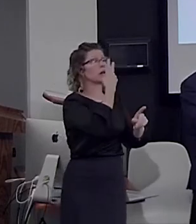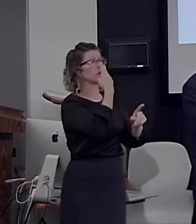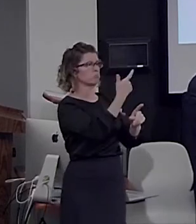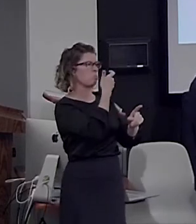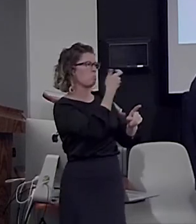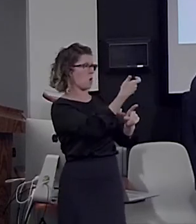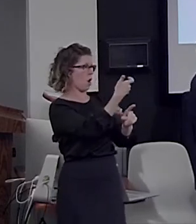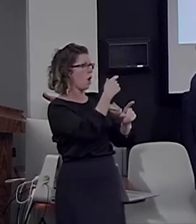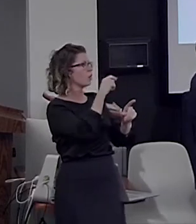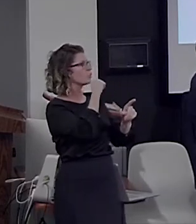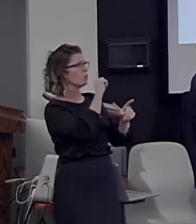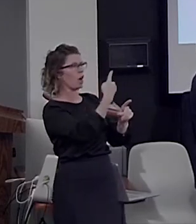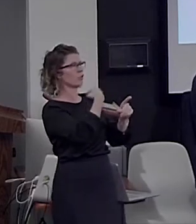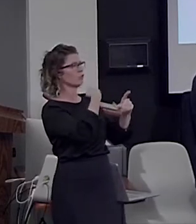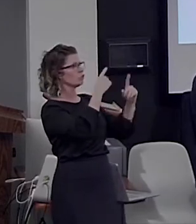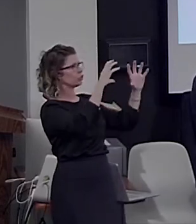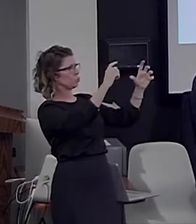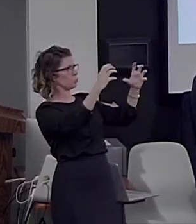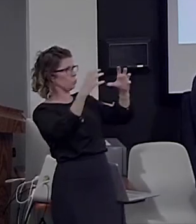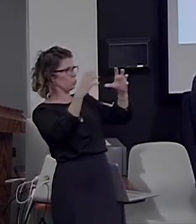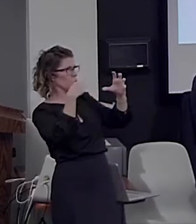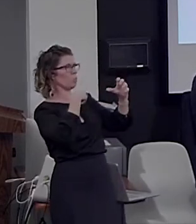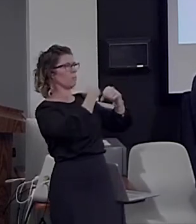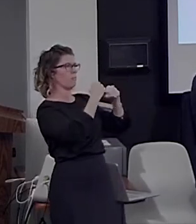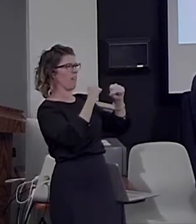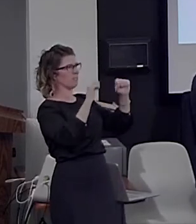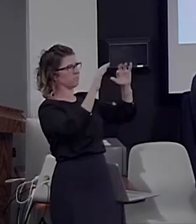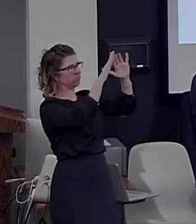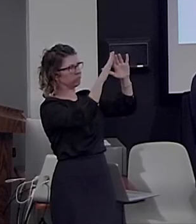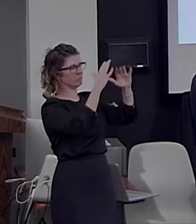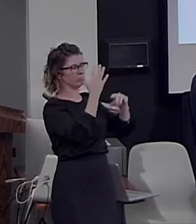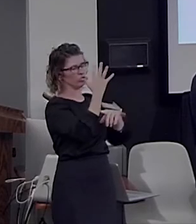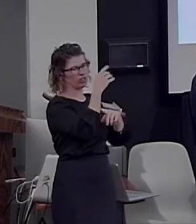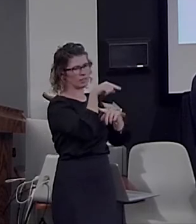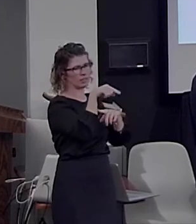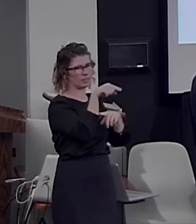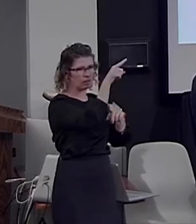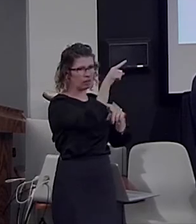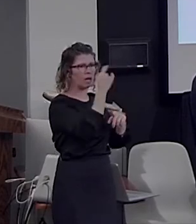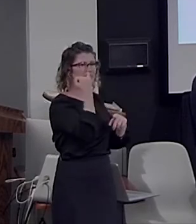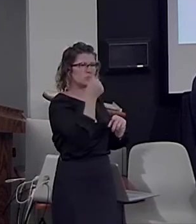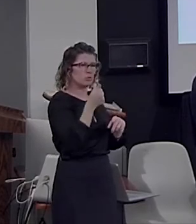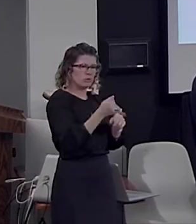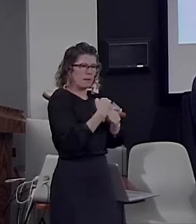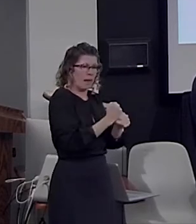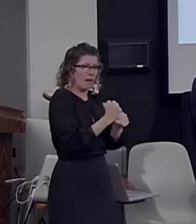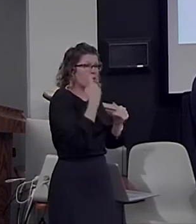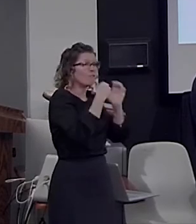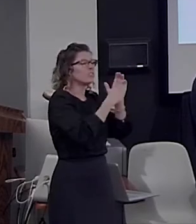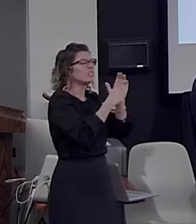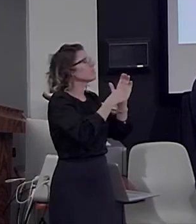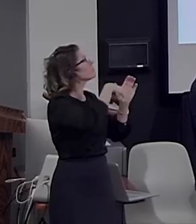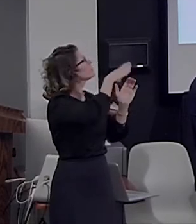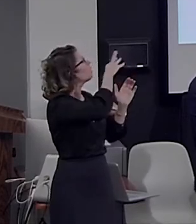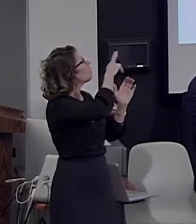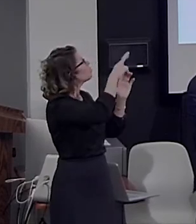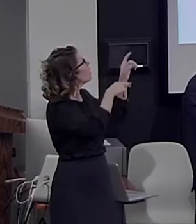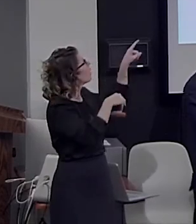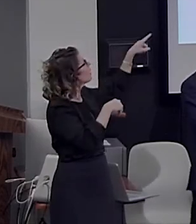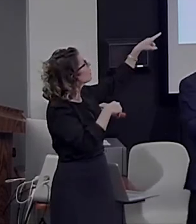it. So, for instance, I tell you a sentence. The kids who exhausted their parents fell asleep.